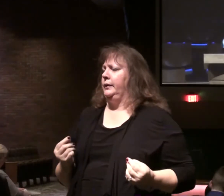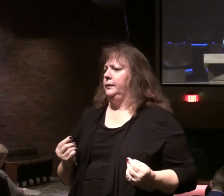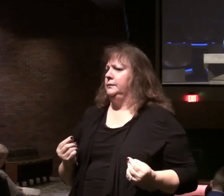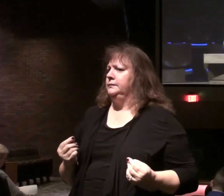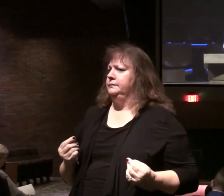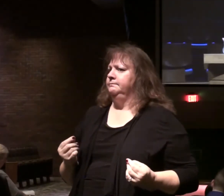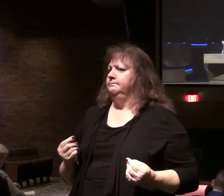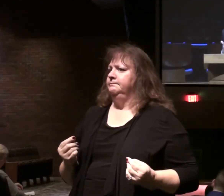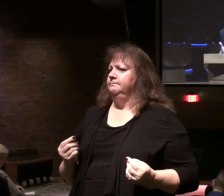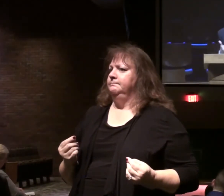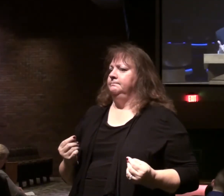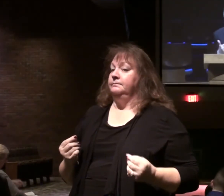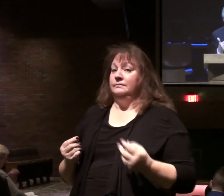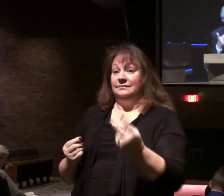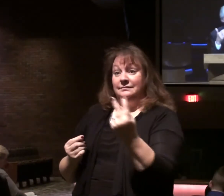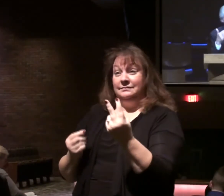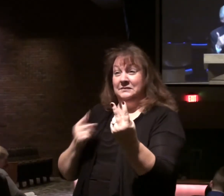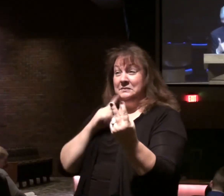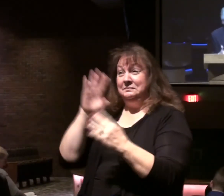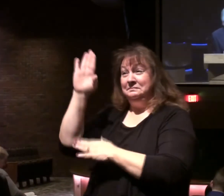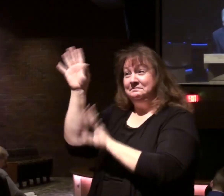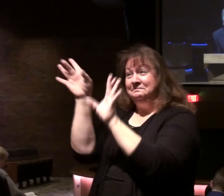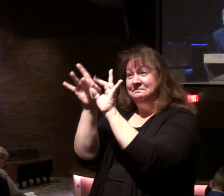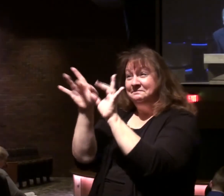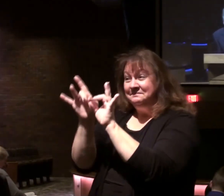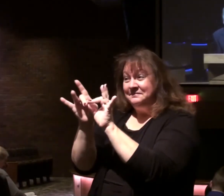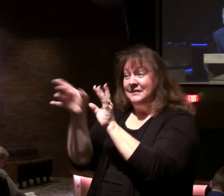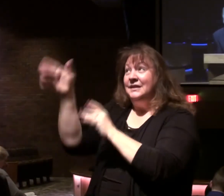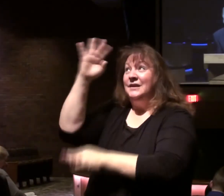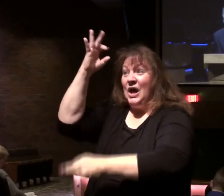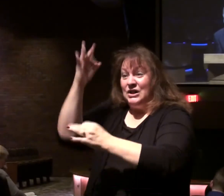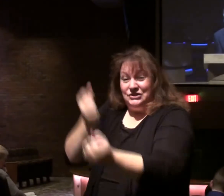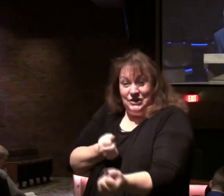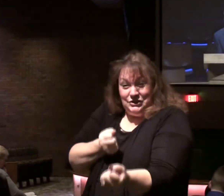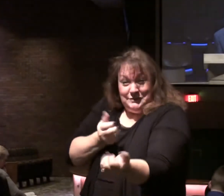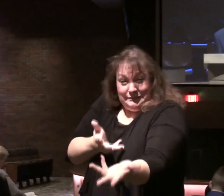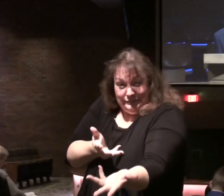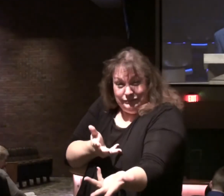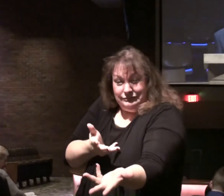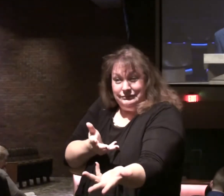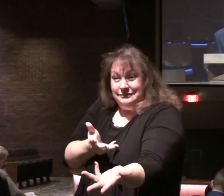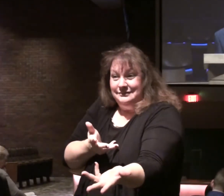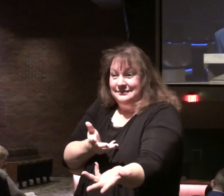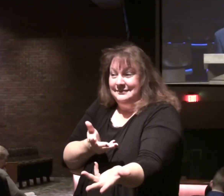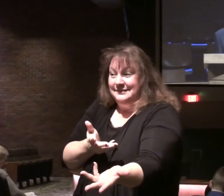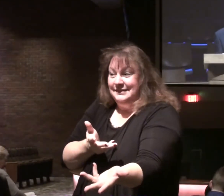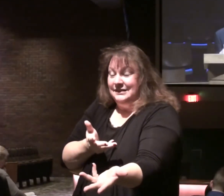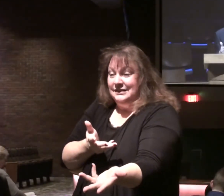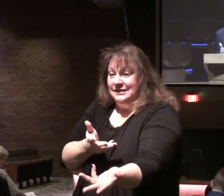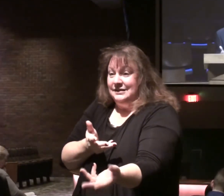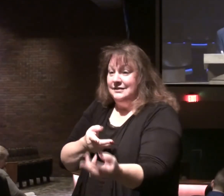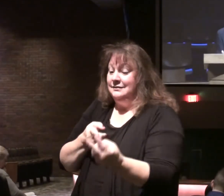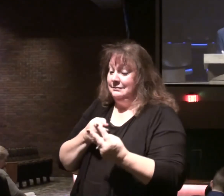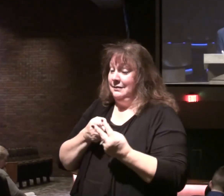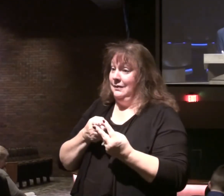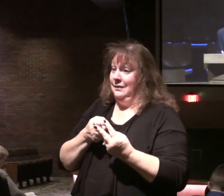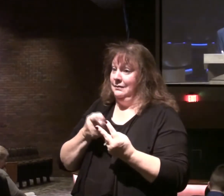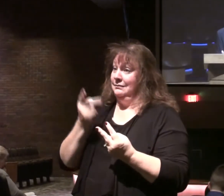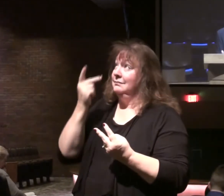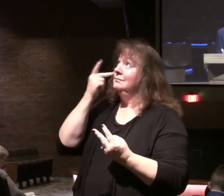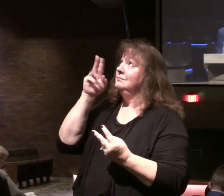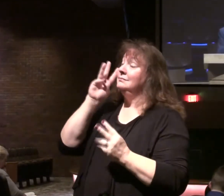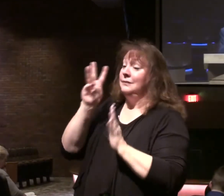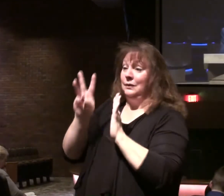They'll be testifying about the judgment that God is bringing on the world. Because they are not only witnesses,